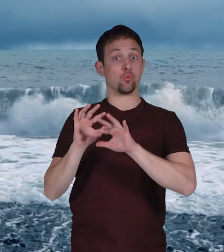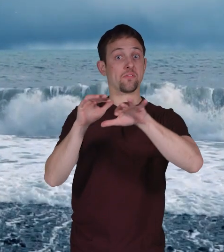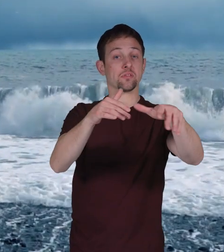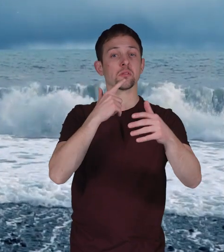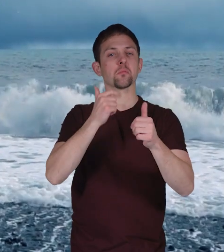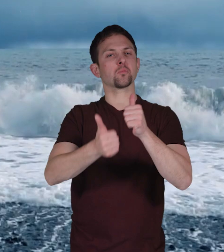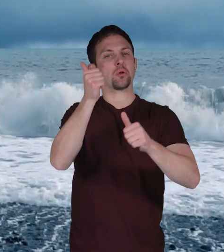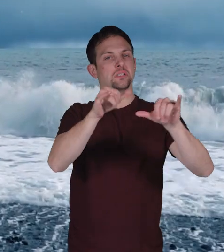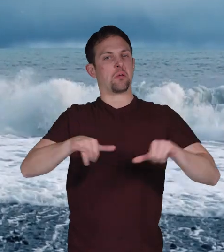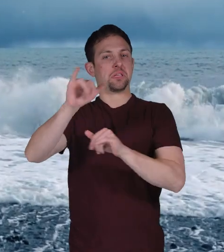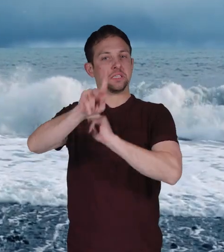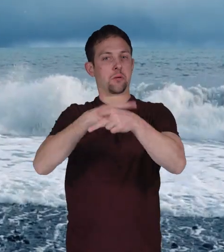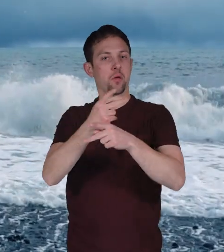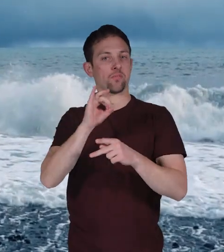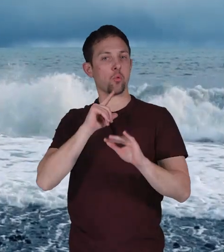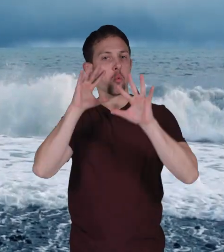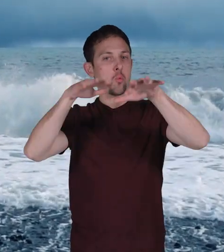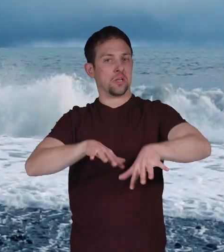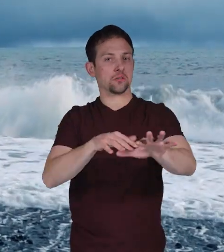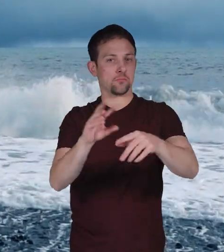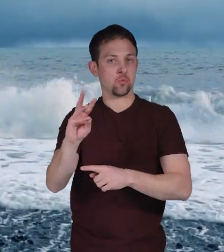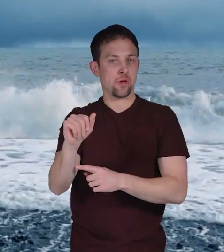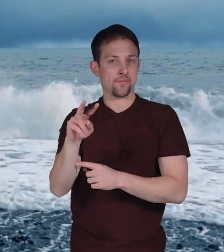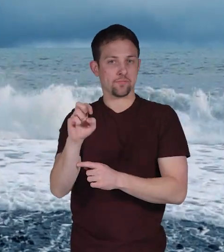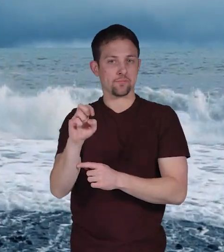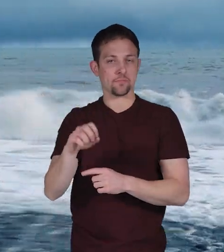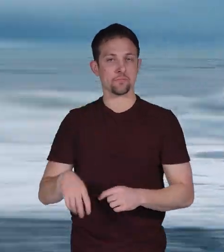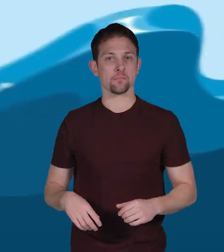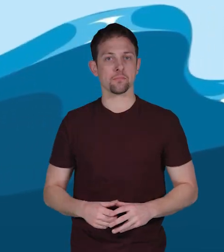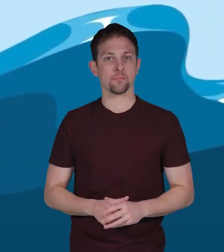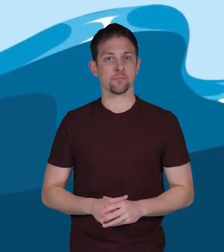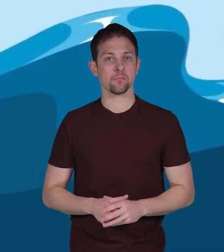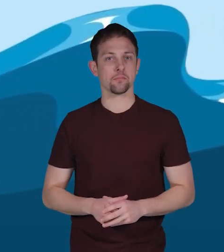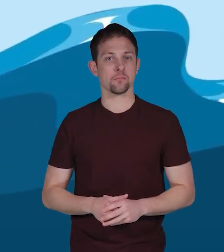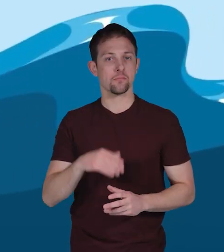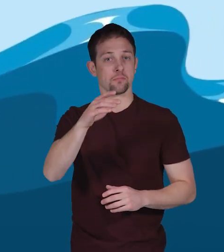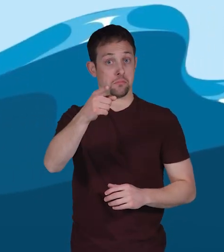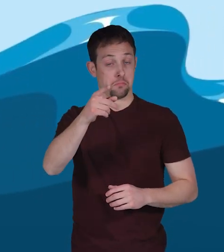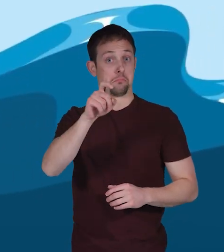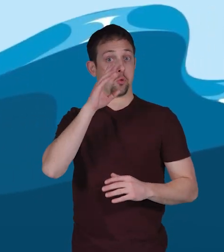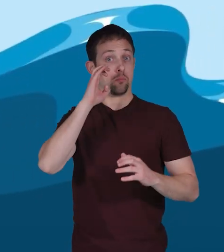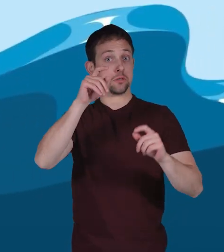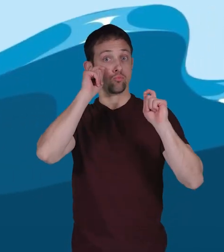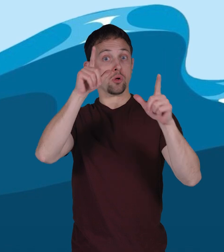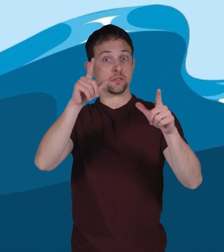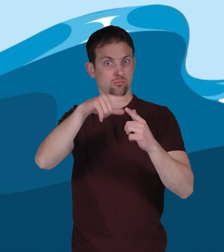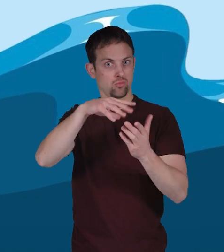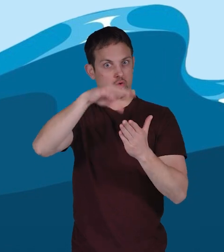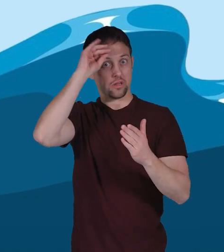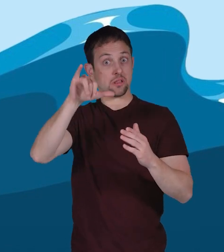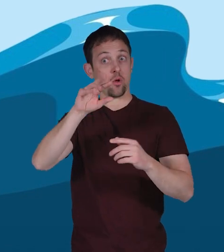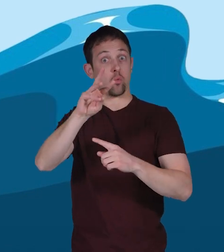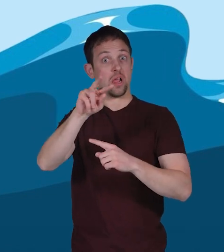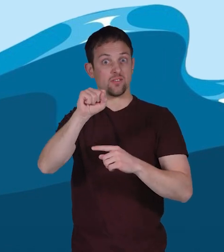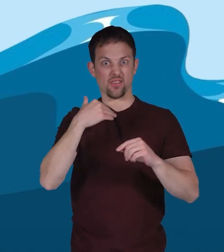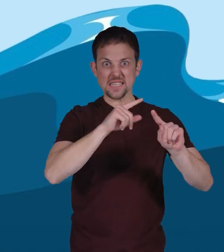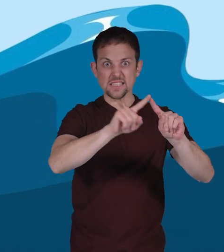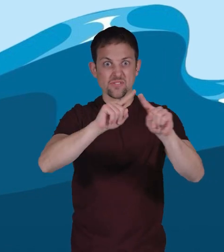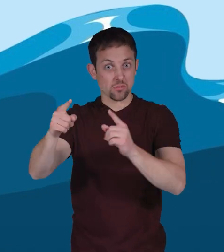the most common type of ocean wave. Would you be surprised to learn that waves have different parts?